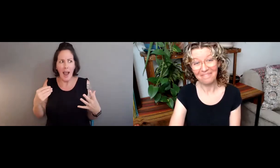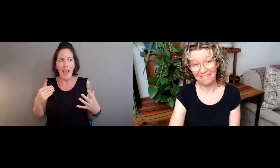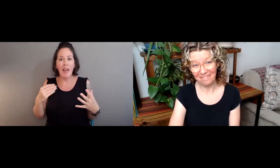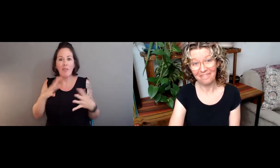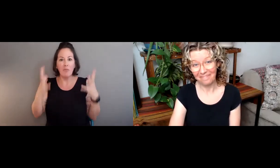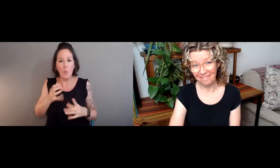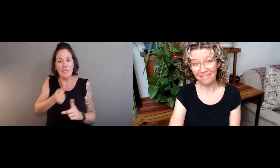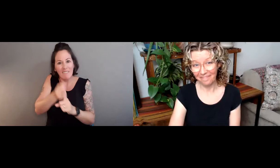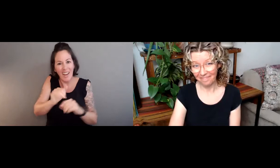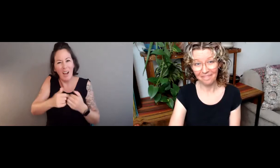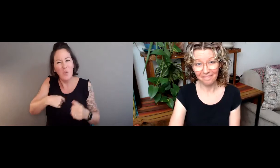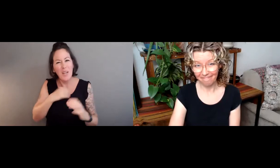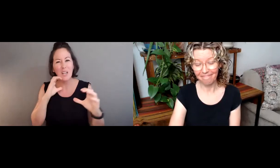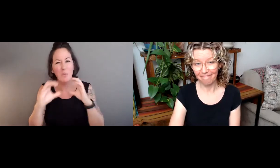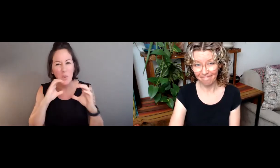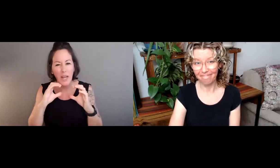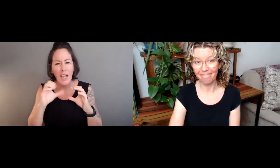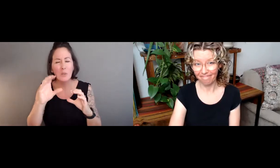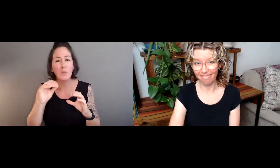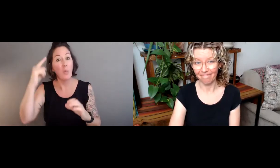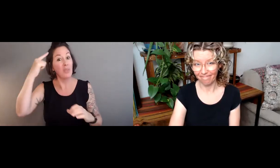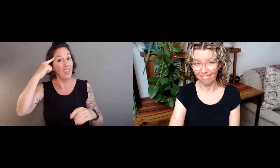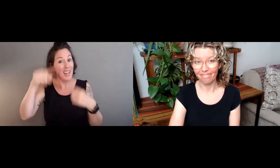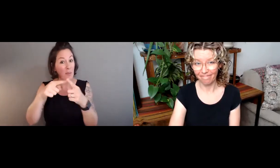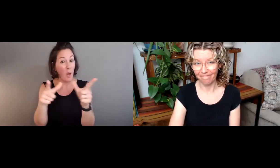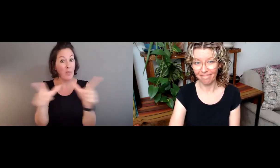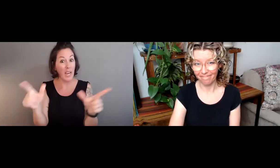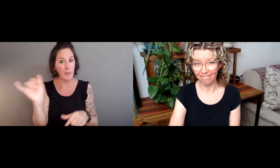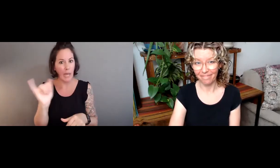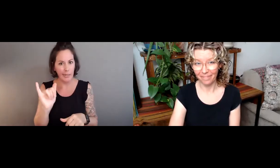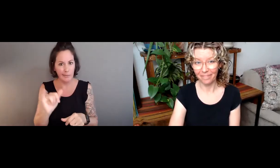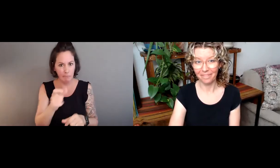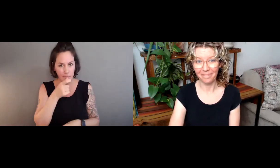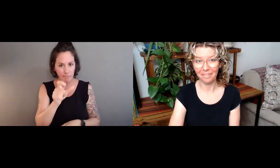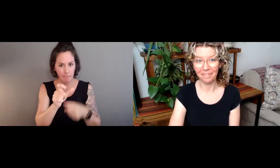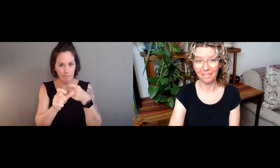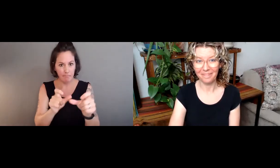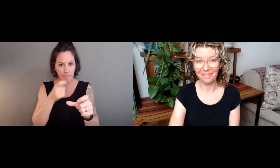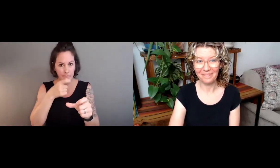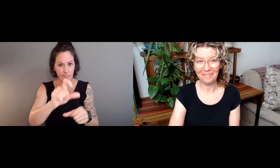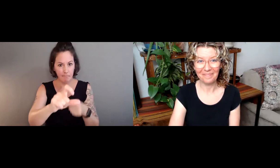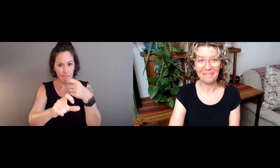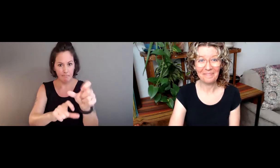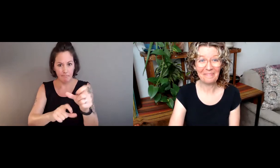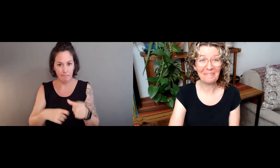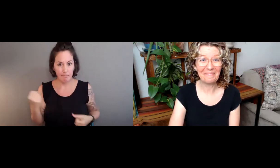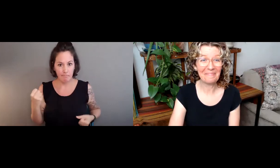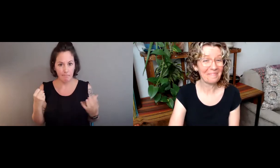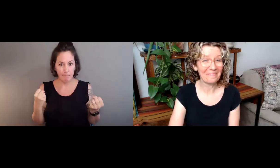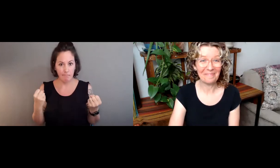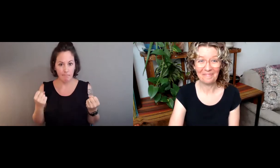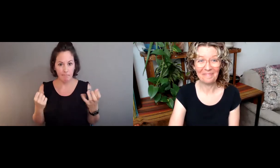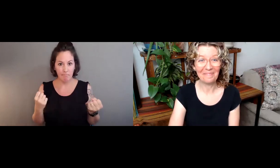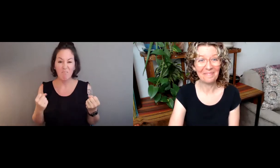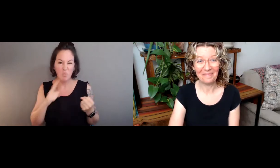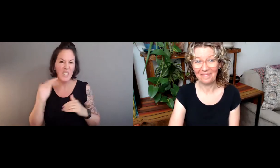we all are embodied and how we communicate is embodied. And so we have to, we can't think about language